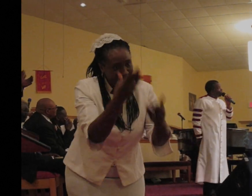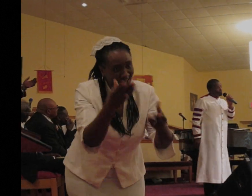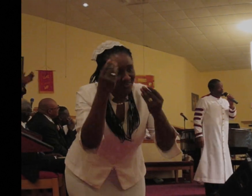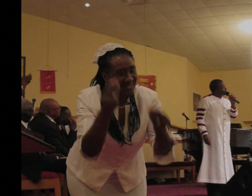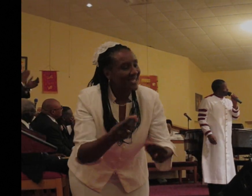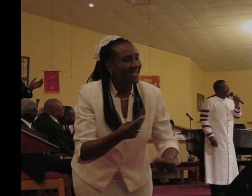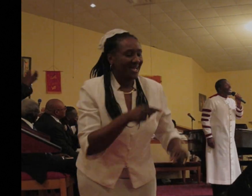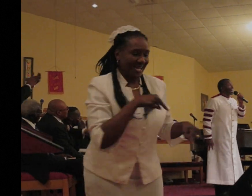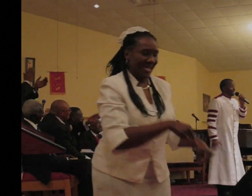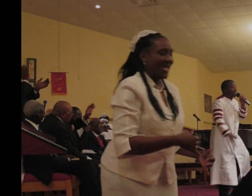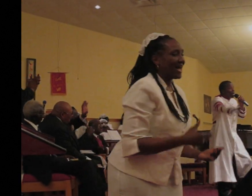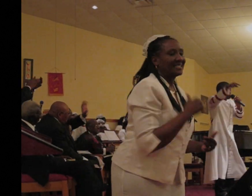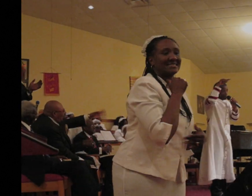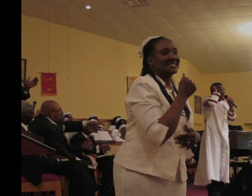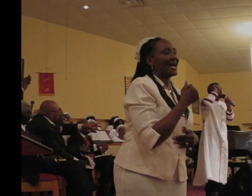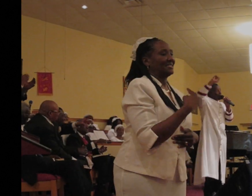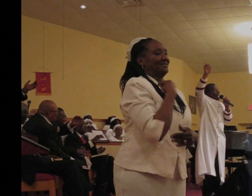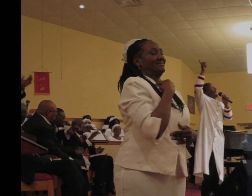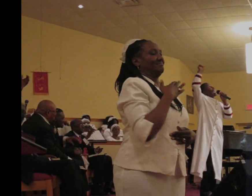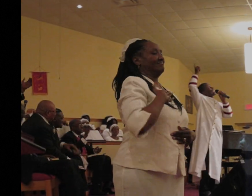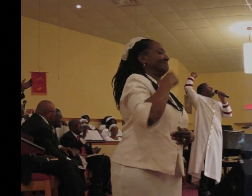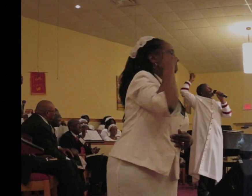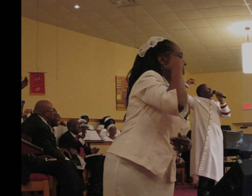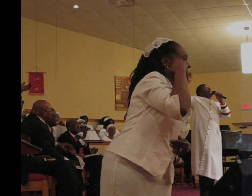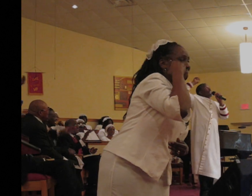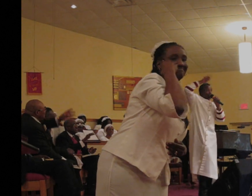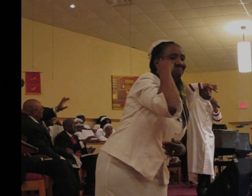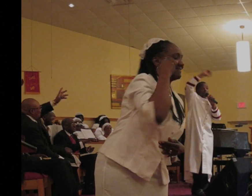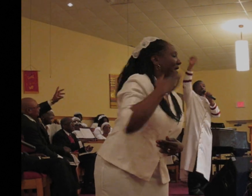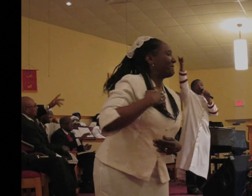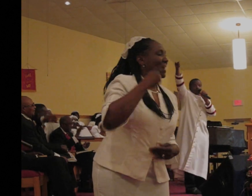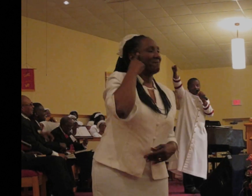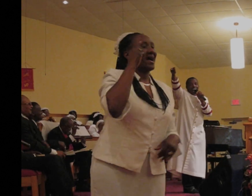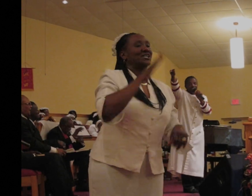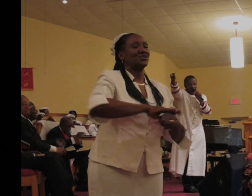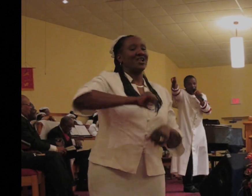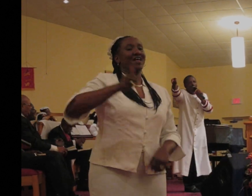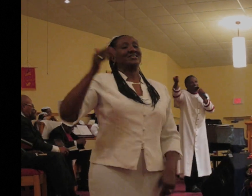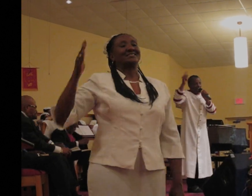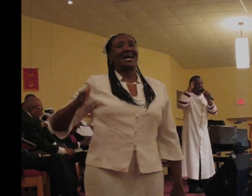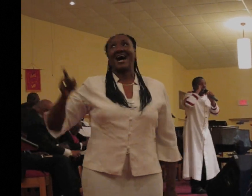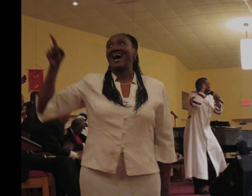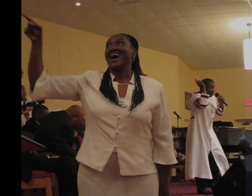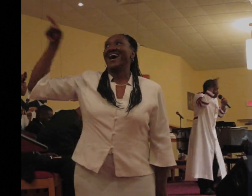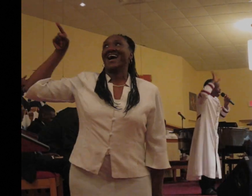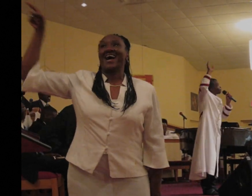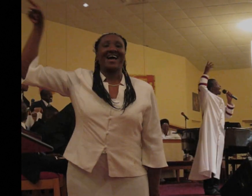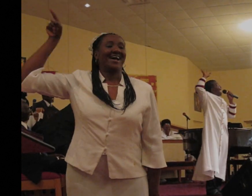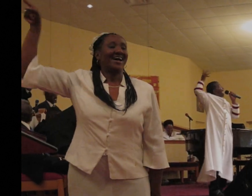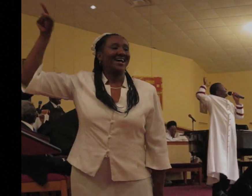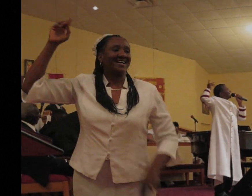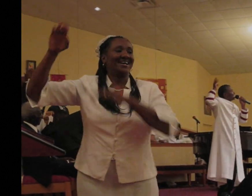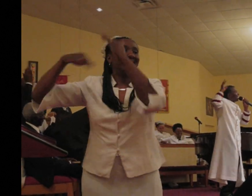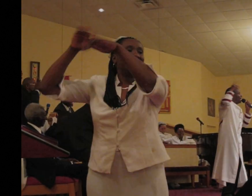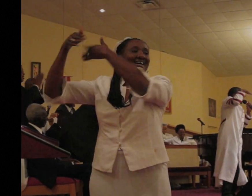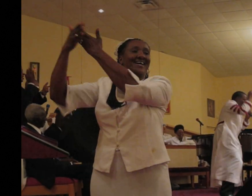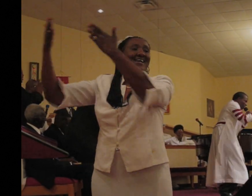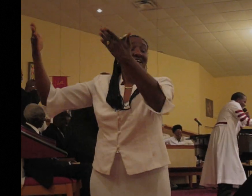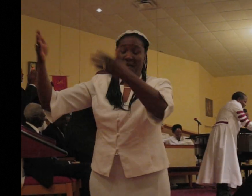on my mind. My mind is on the other side of Jordan. My mind is not